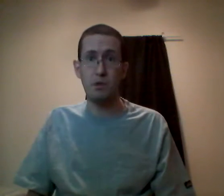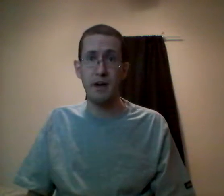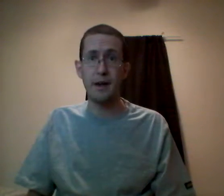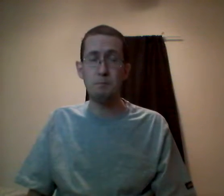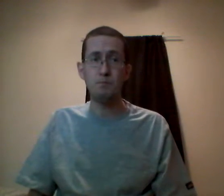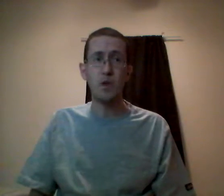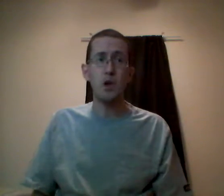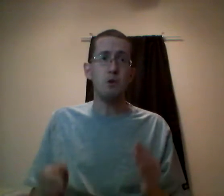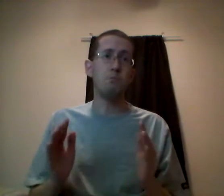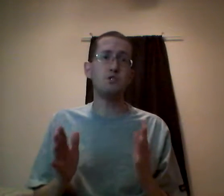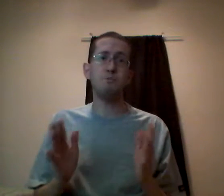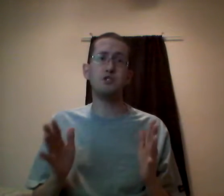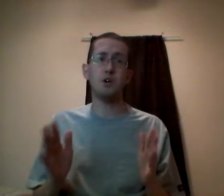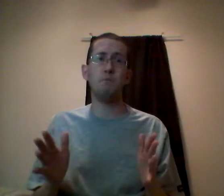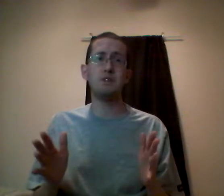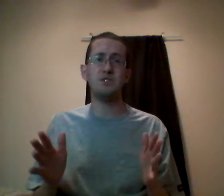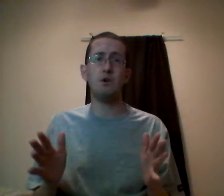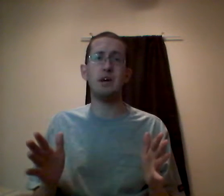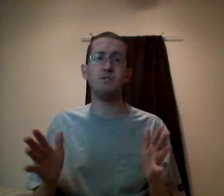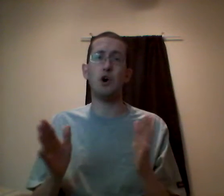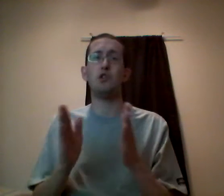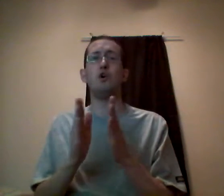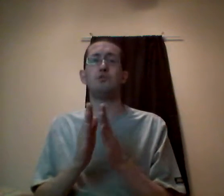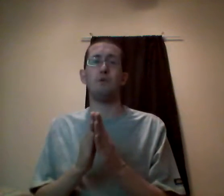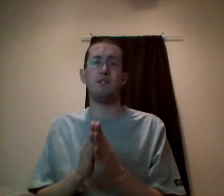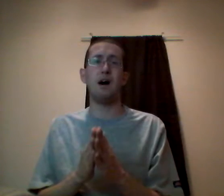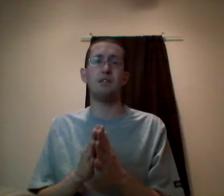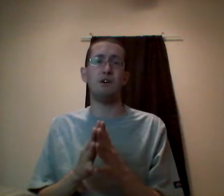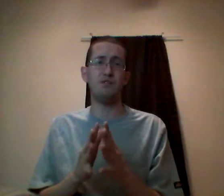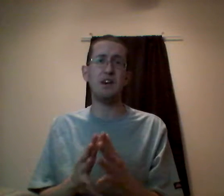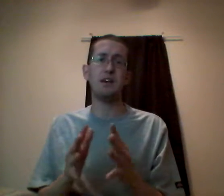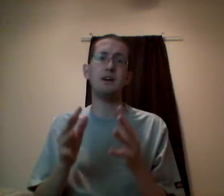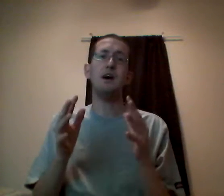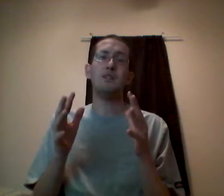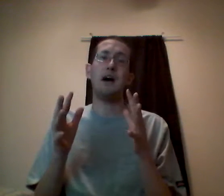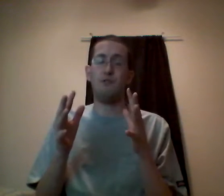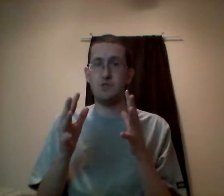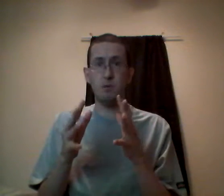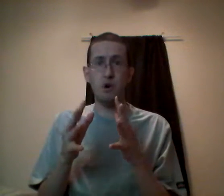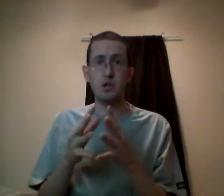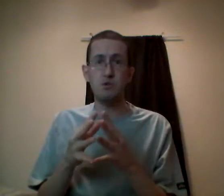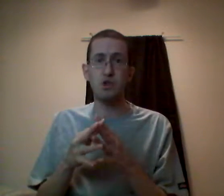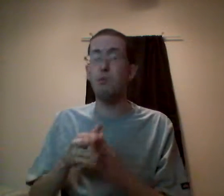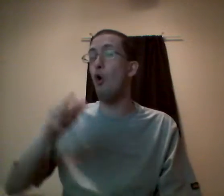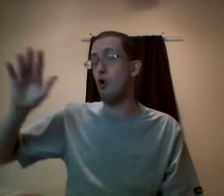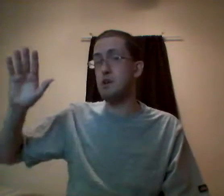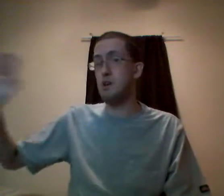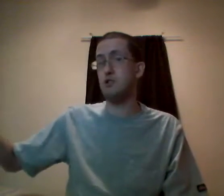with that. Most major companies nowadays have gone along with a line of thinking that if someone on YouTube or another